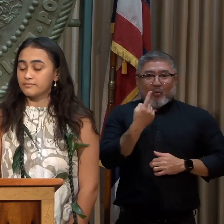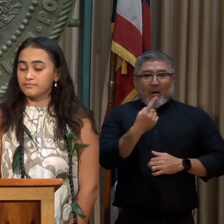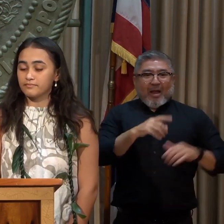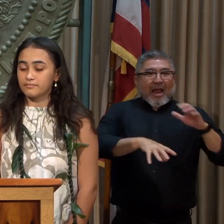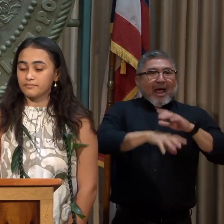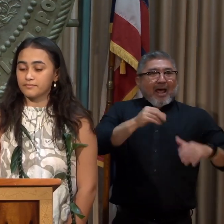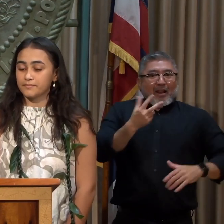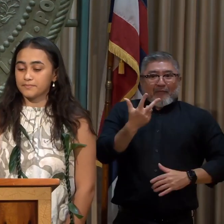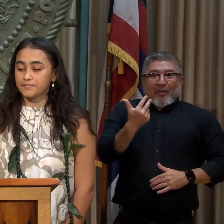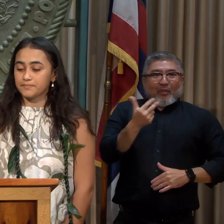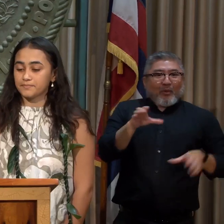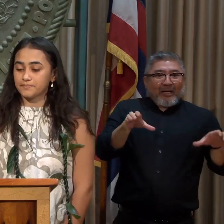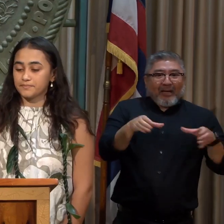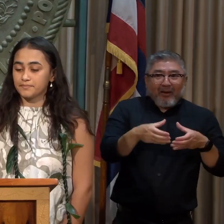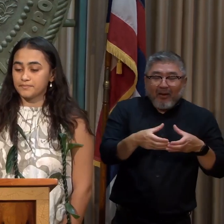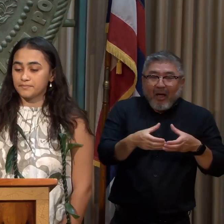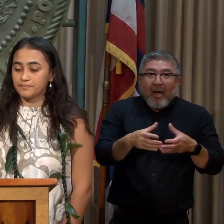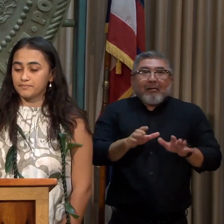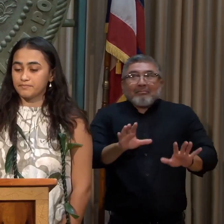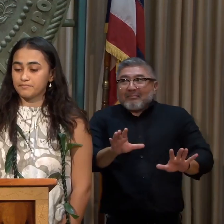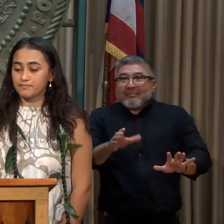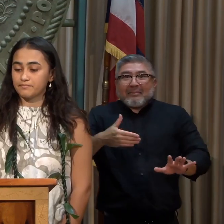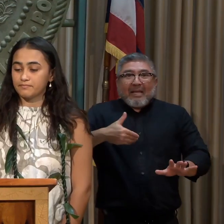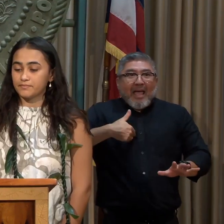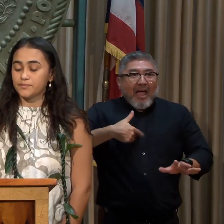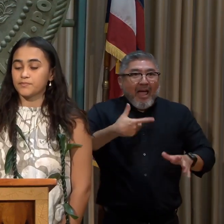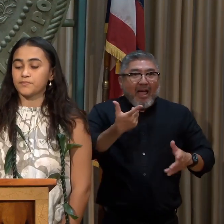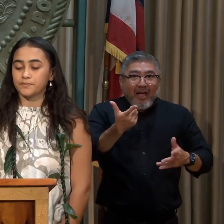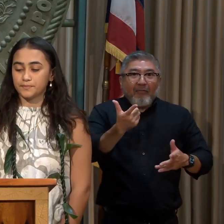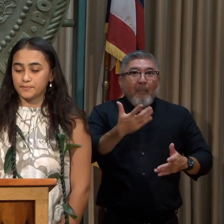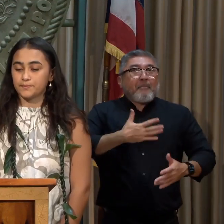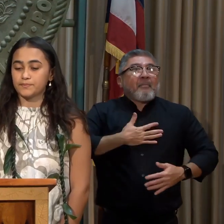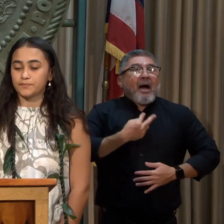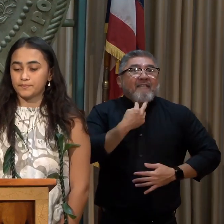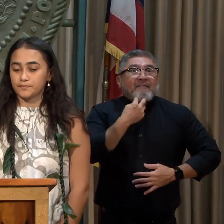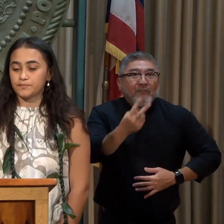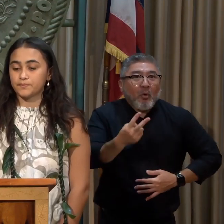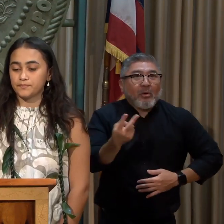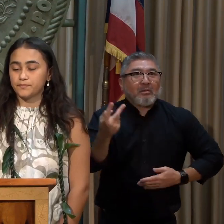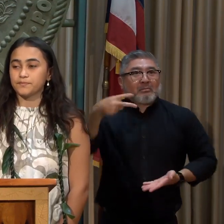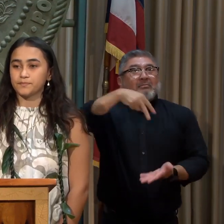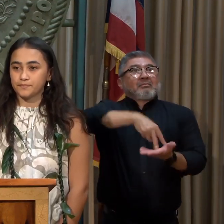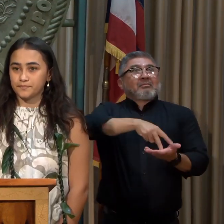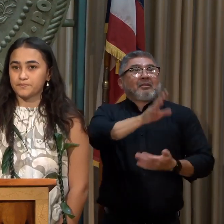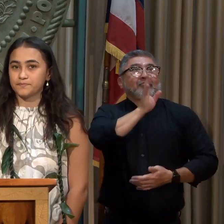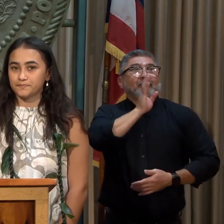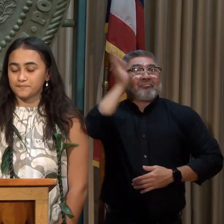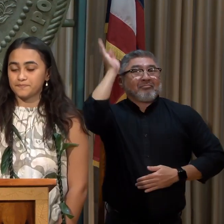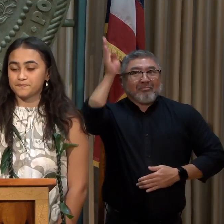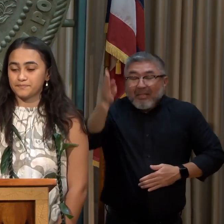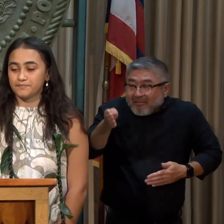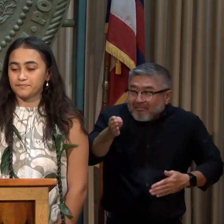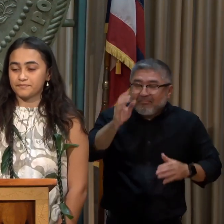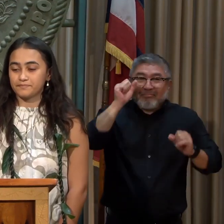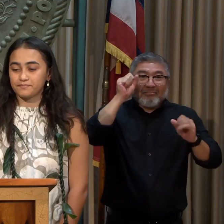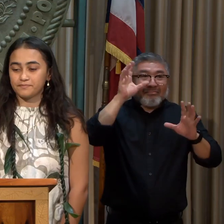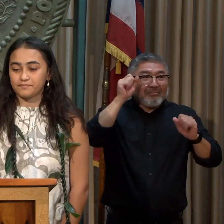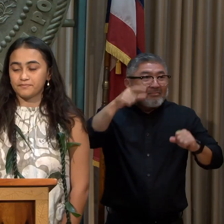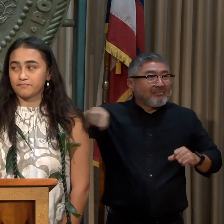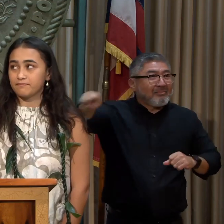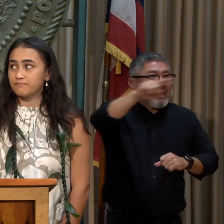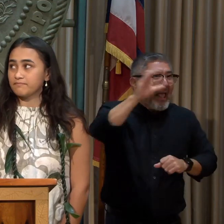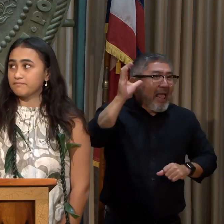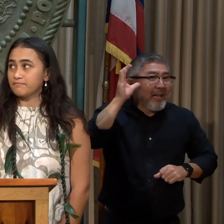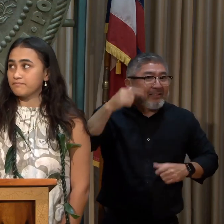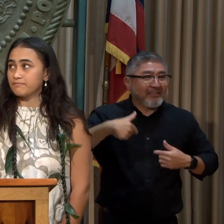genuine seat at the table where the decisions are being made is incredible and I think that